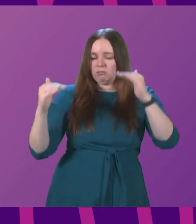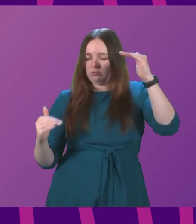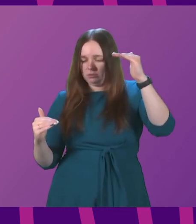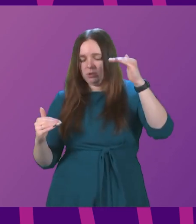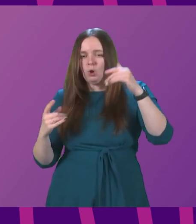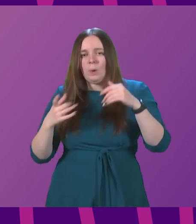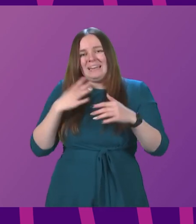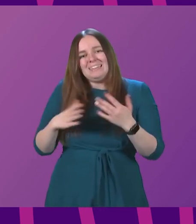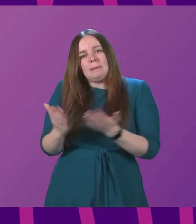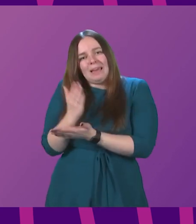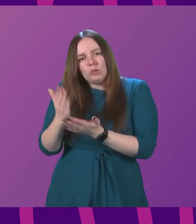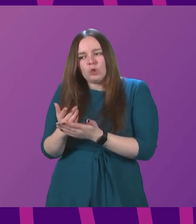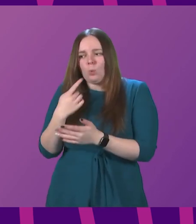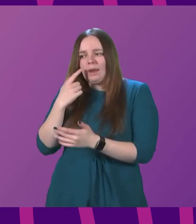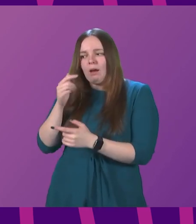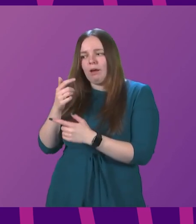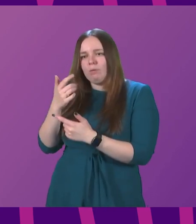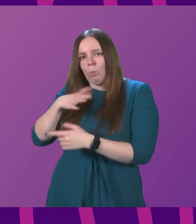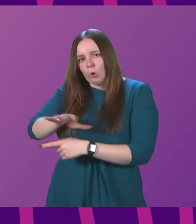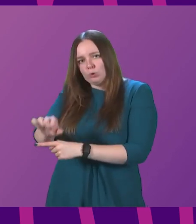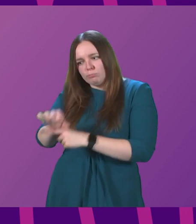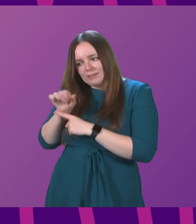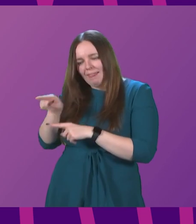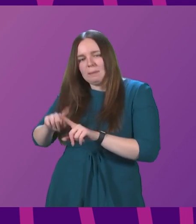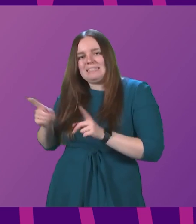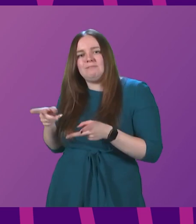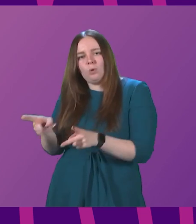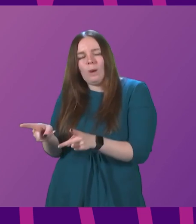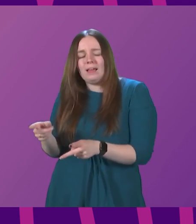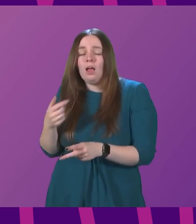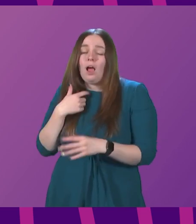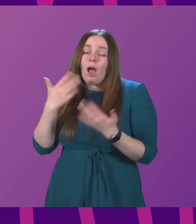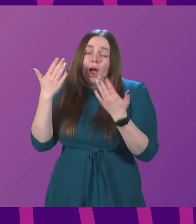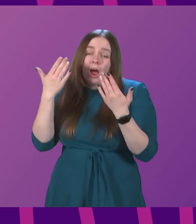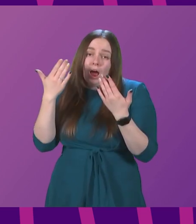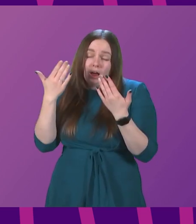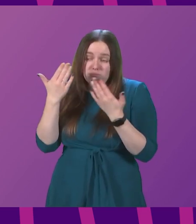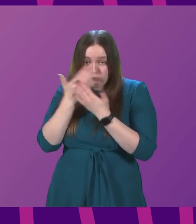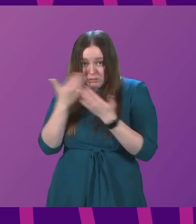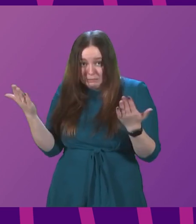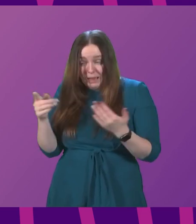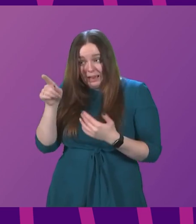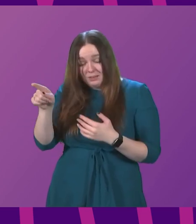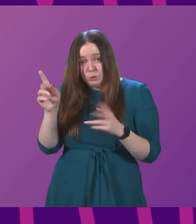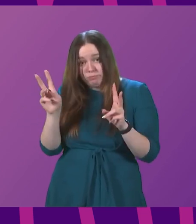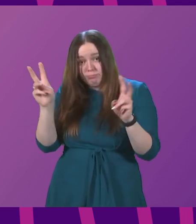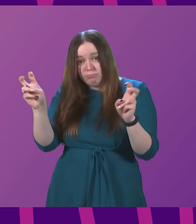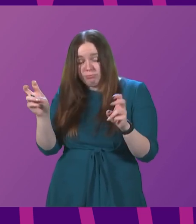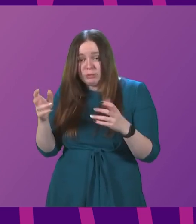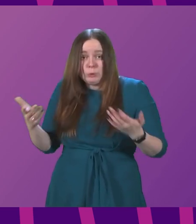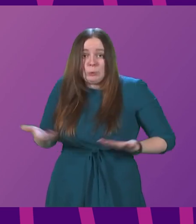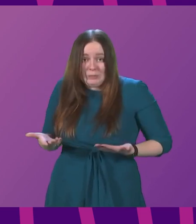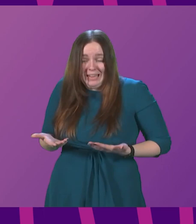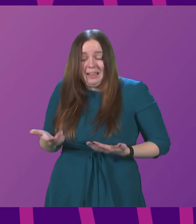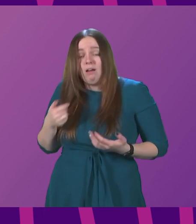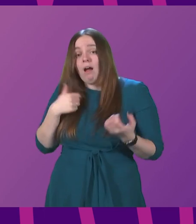ensure that we are seeking to protect them in other ways. And, you know, I respect the individual cited and quoted in the Chamber today.